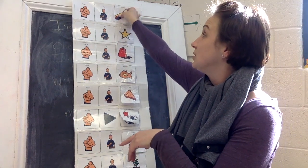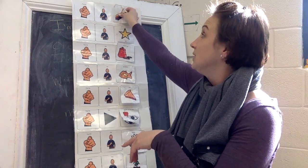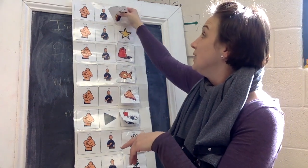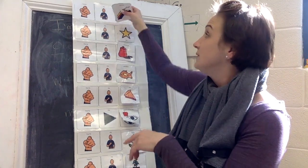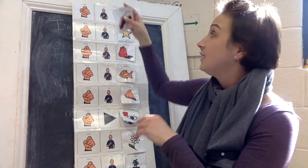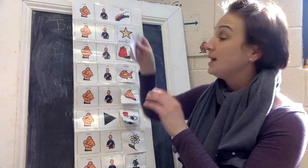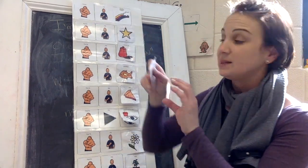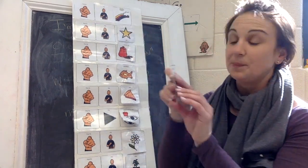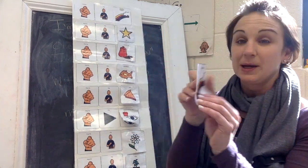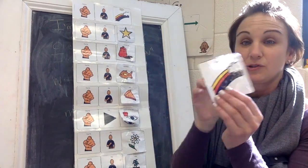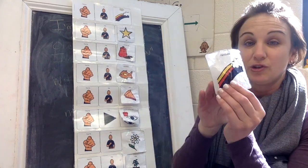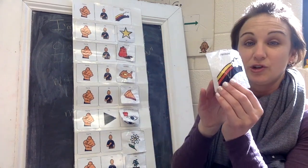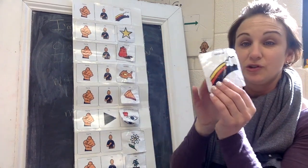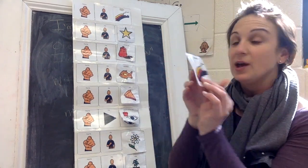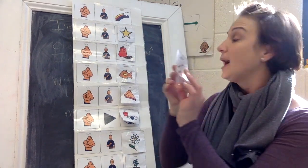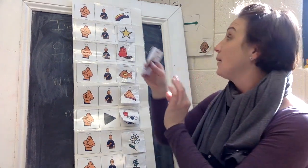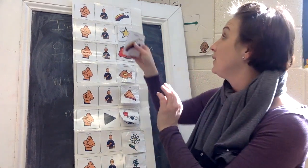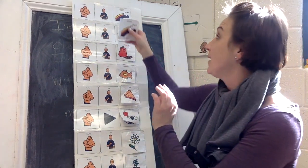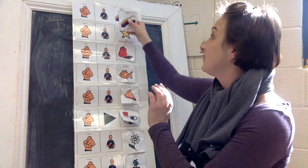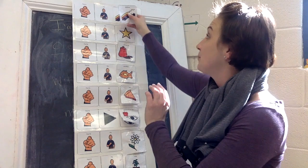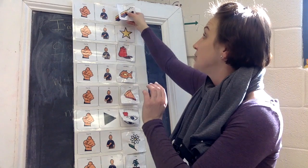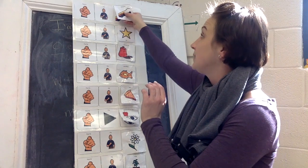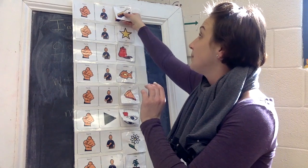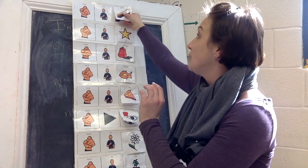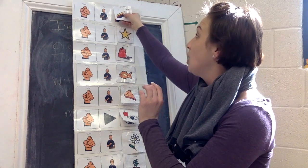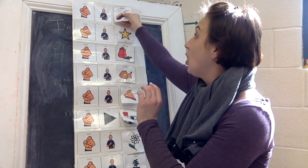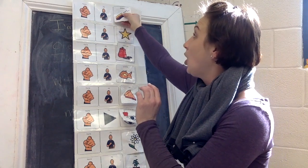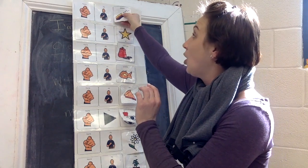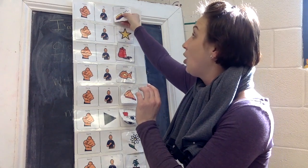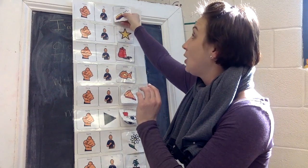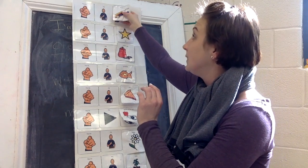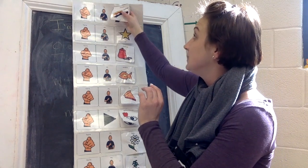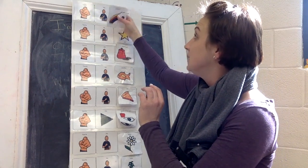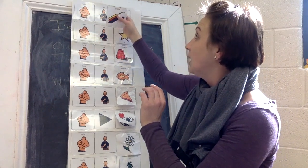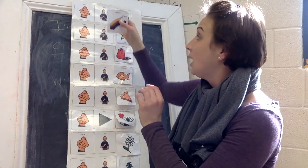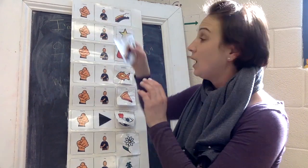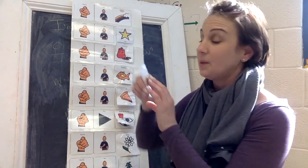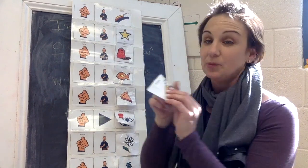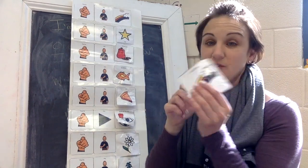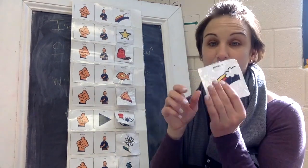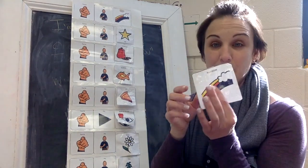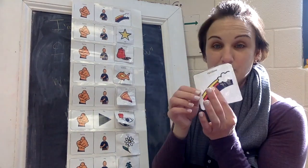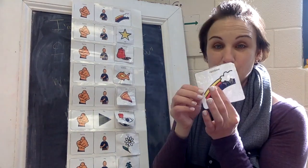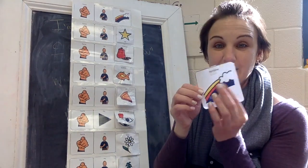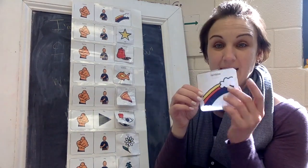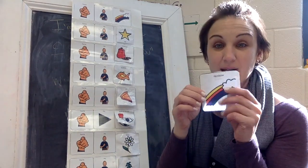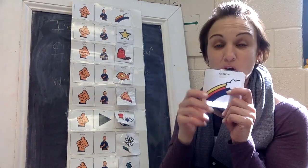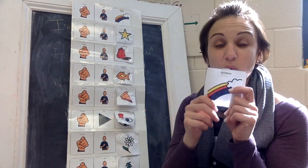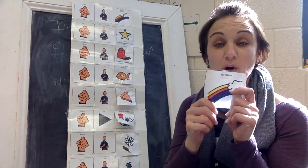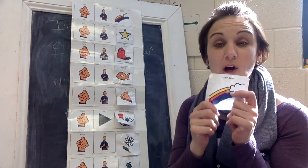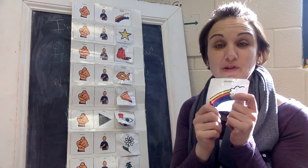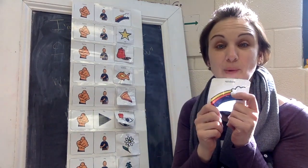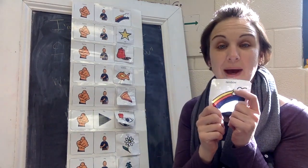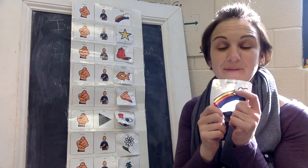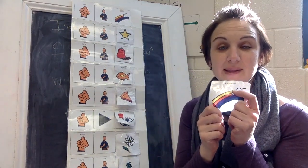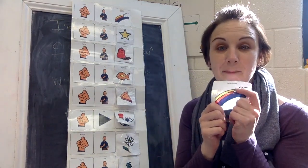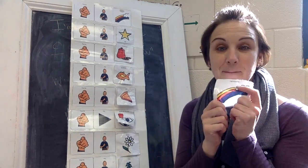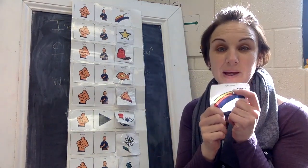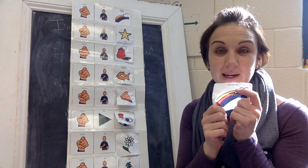take the pictures and we have them put them on whichever picture they get. We're also having them pick